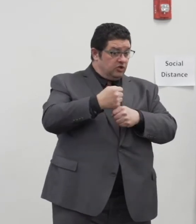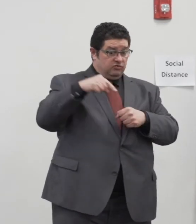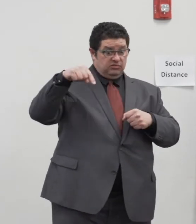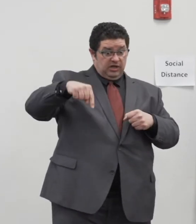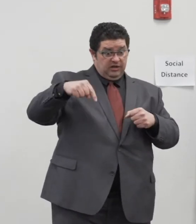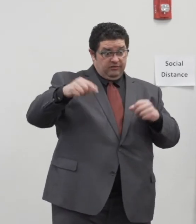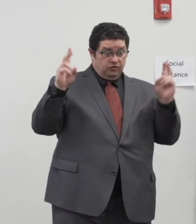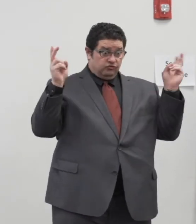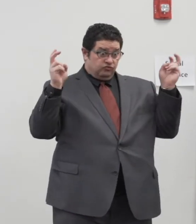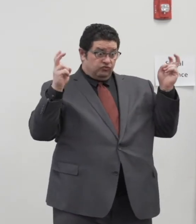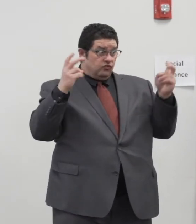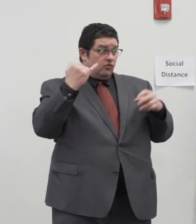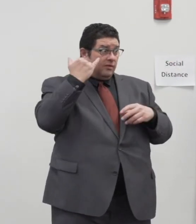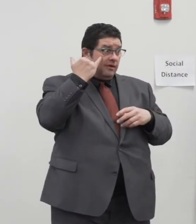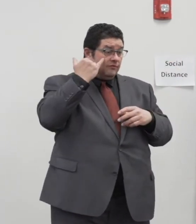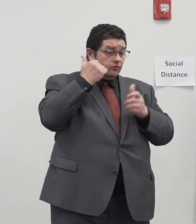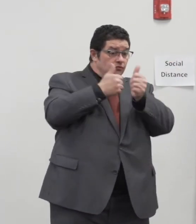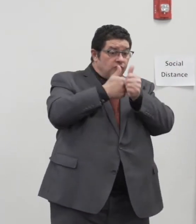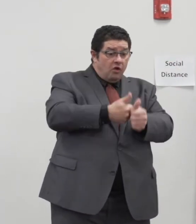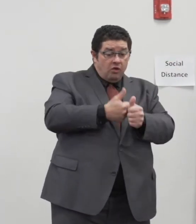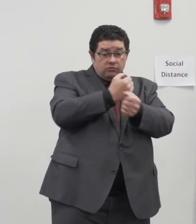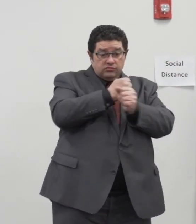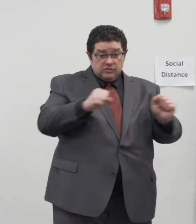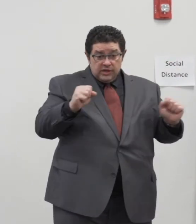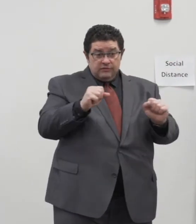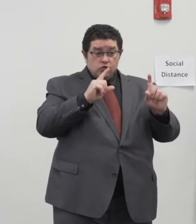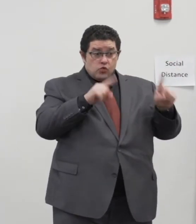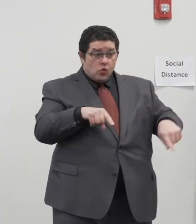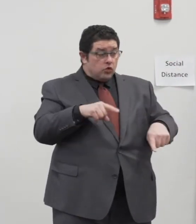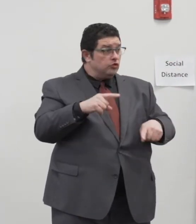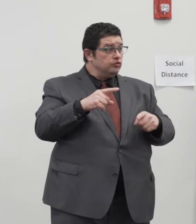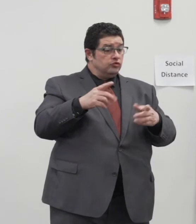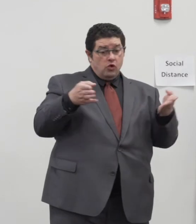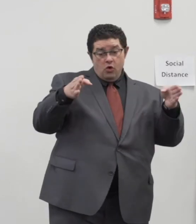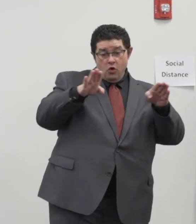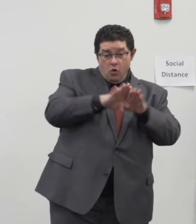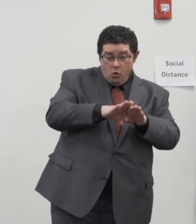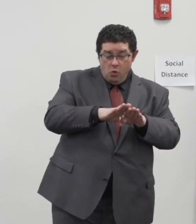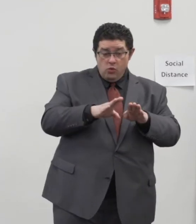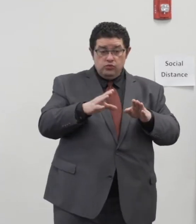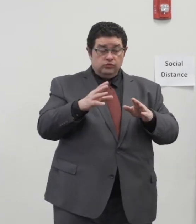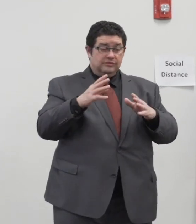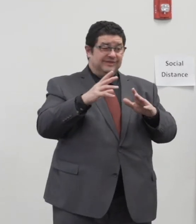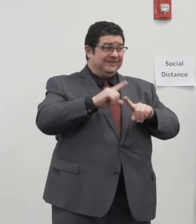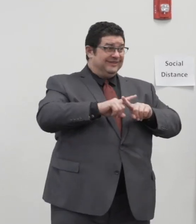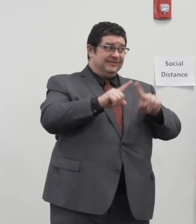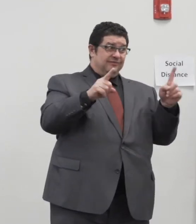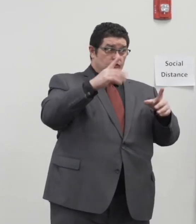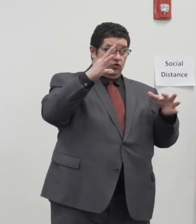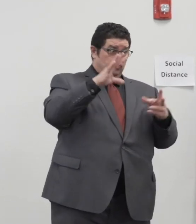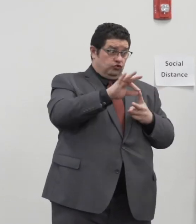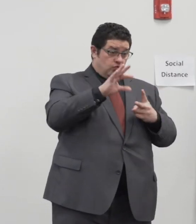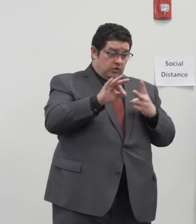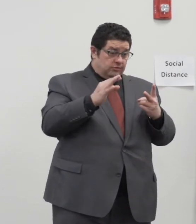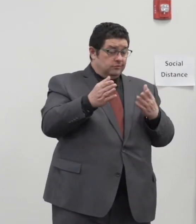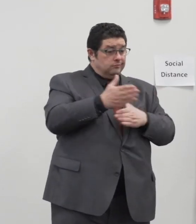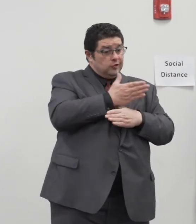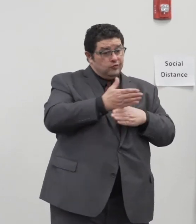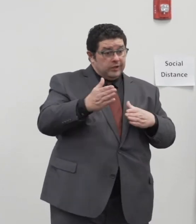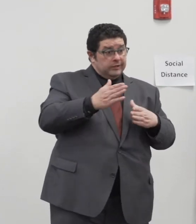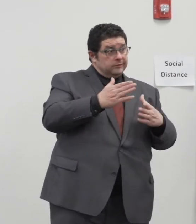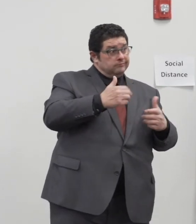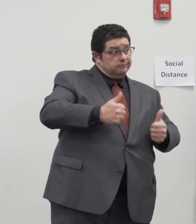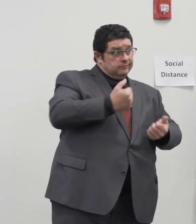to follow safety orders, whether or not to close those difficult choices between lives and livelihoods is an extraordinarily